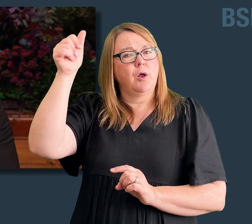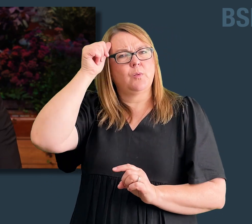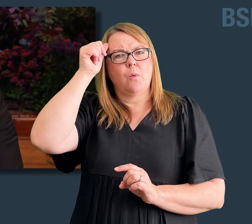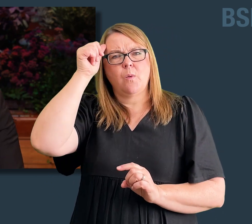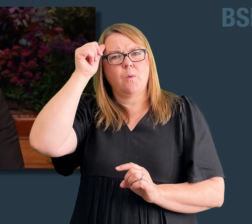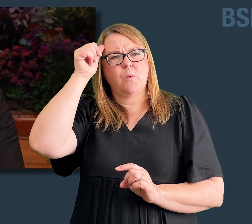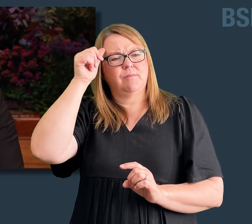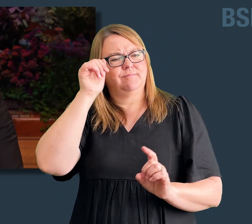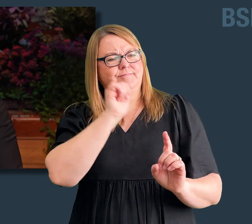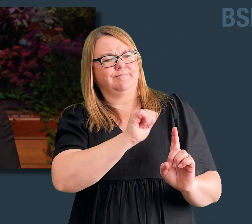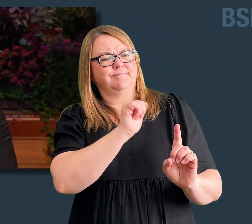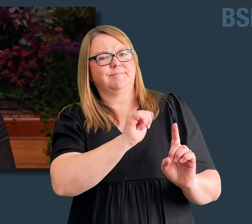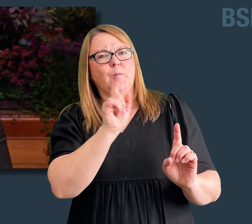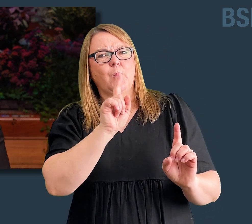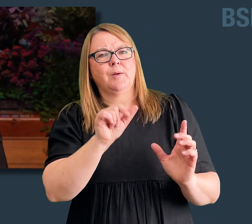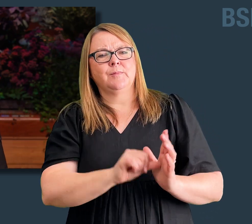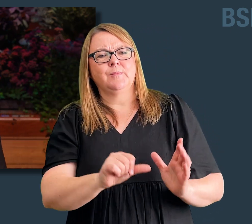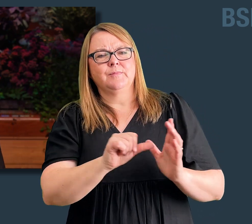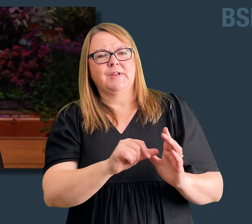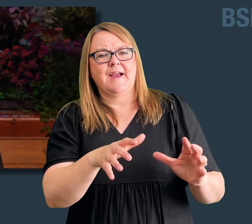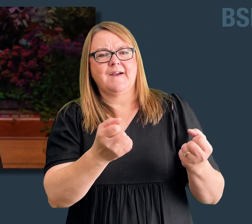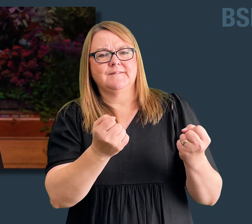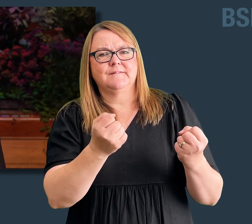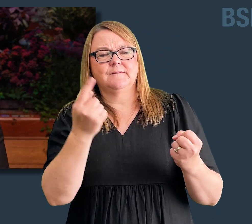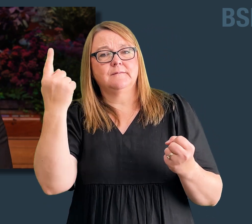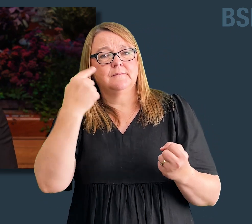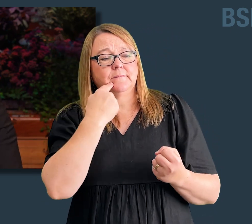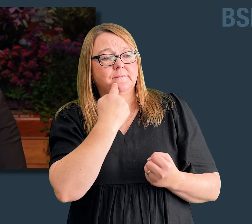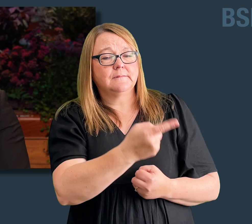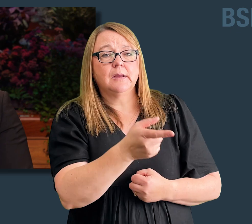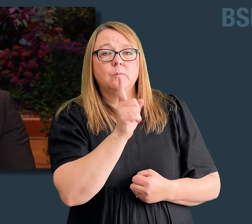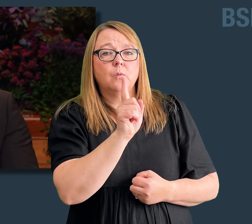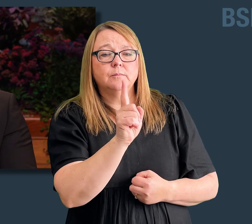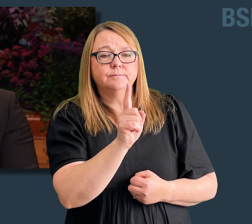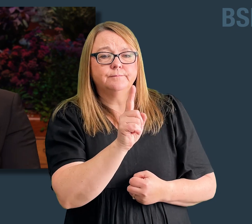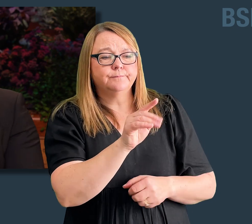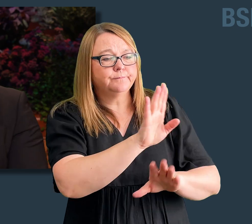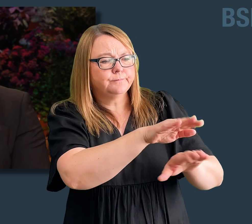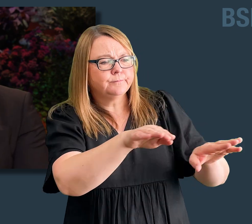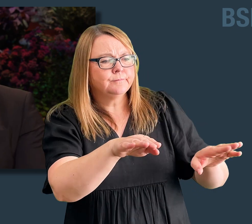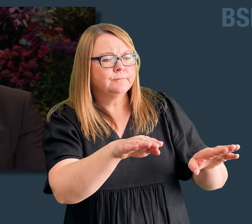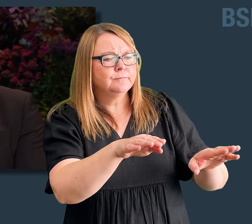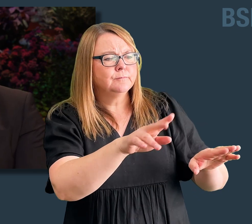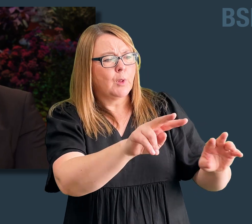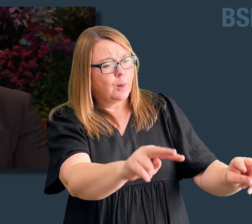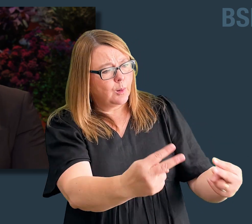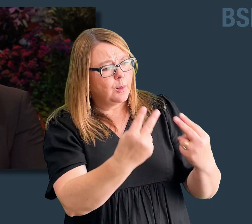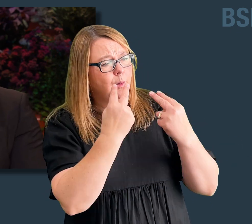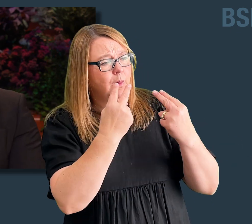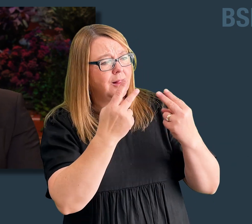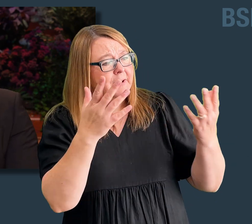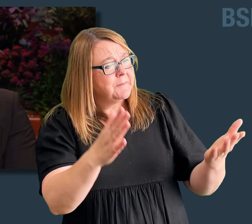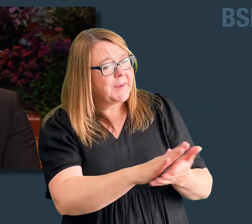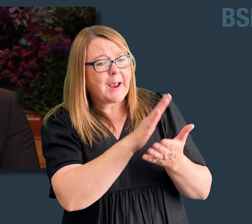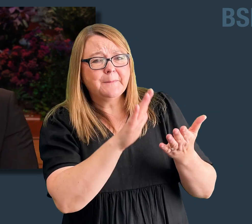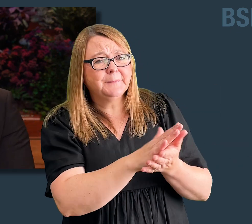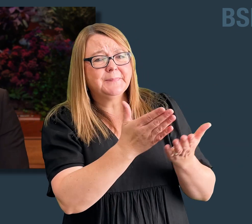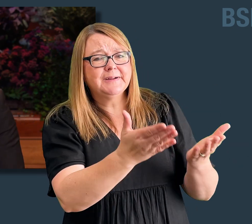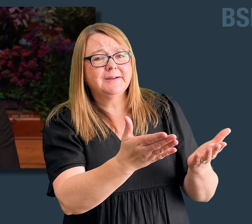And it came to pass that the voice of the Lord came to them in their affliction, saying, Lift up your heads and be of good cheer,